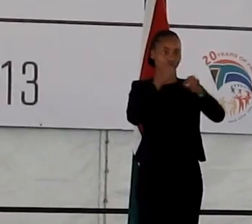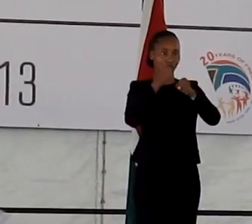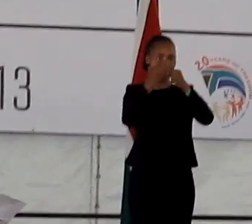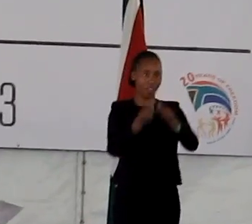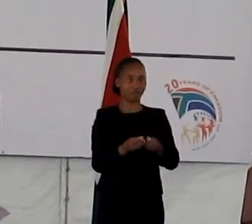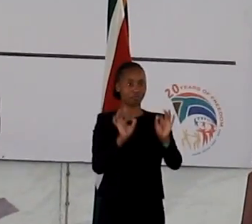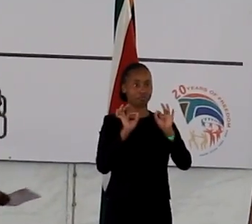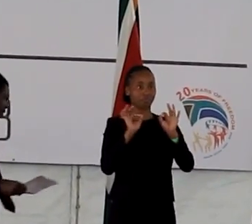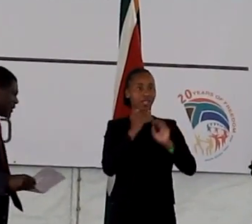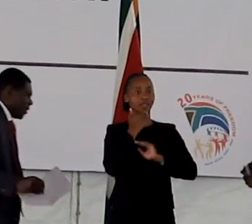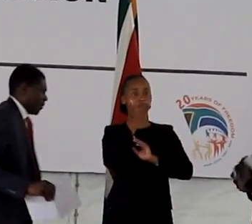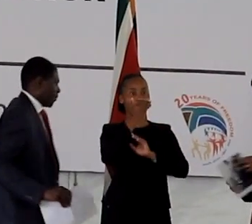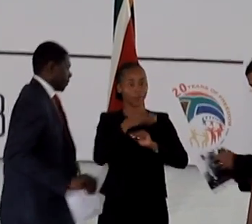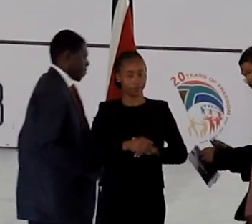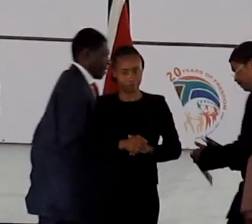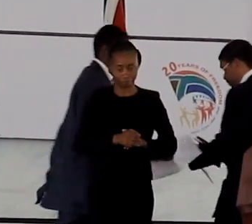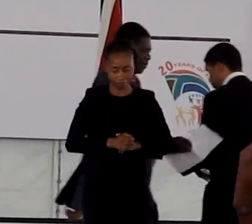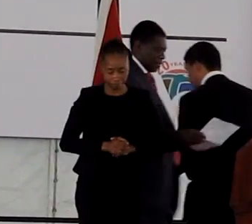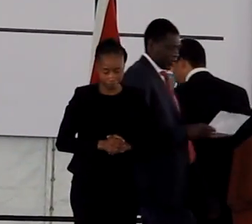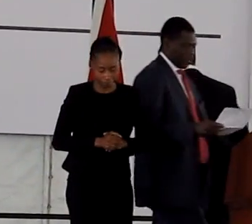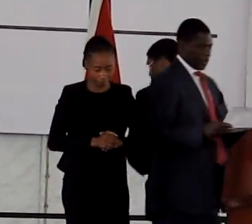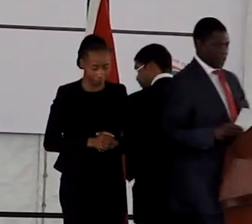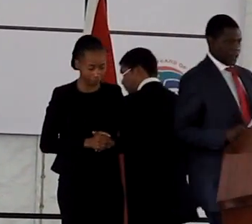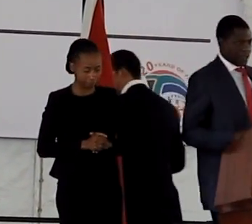thank you.